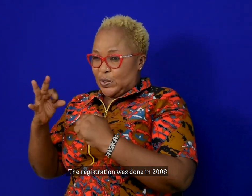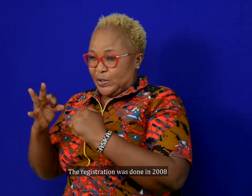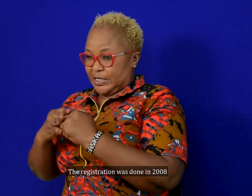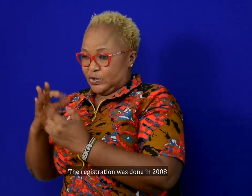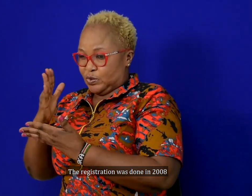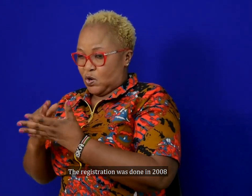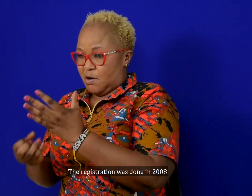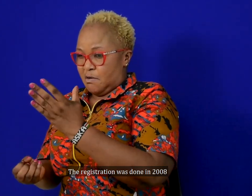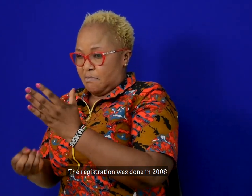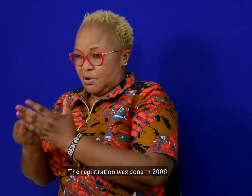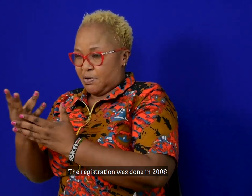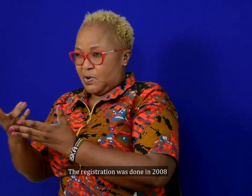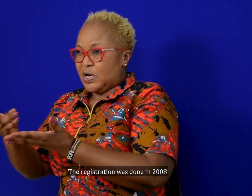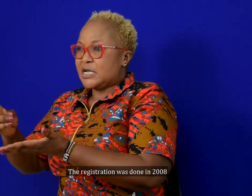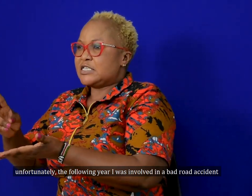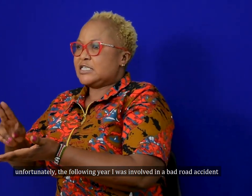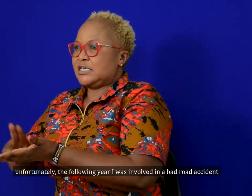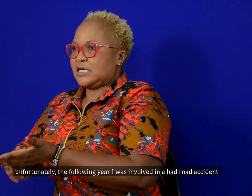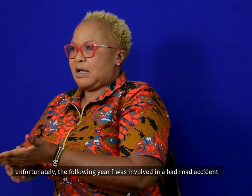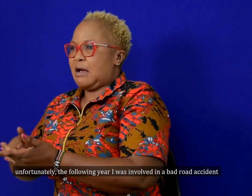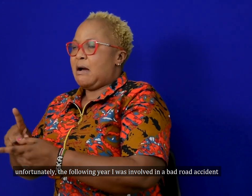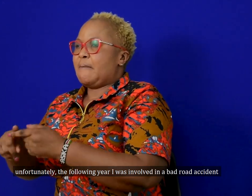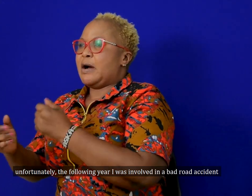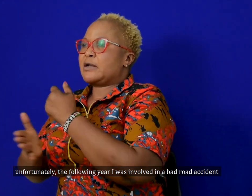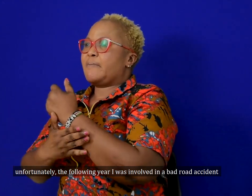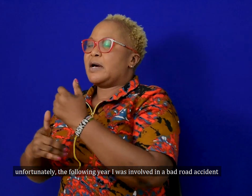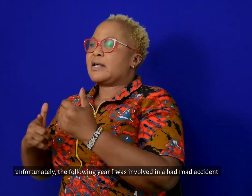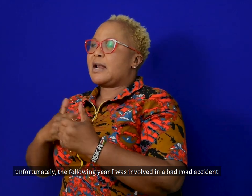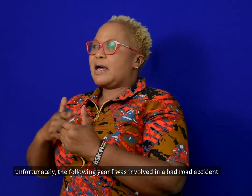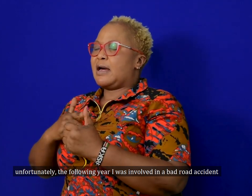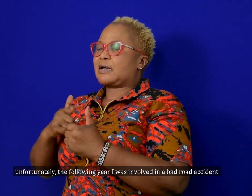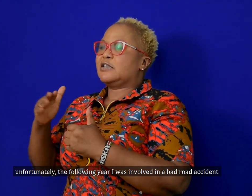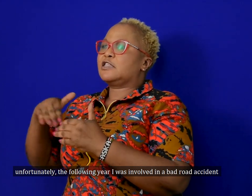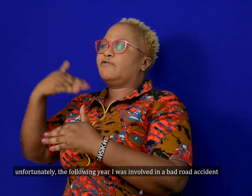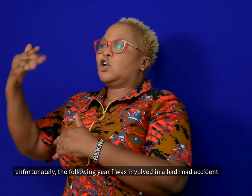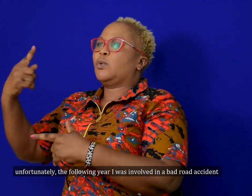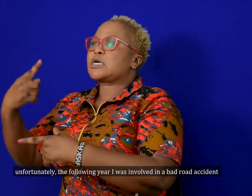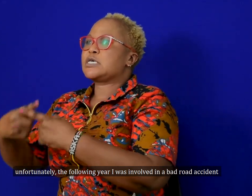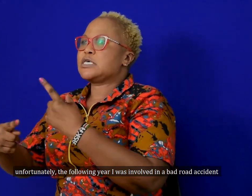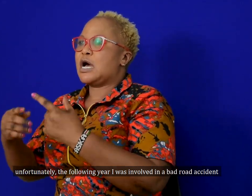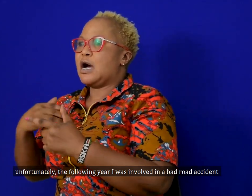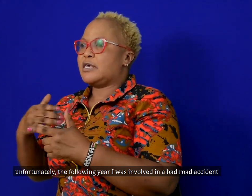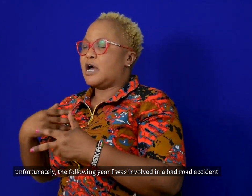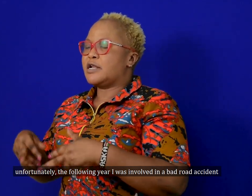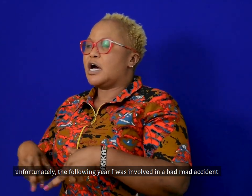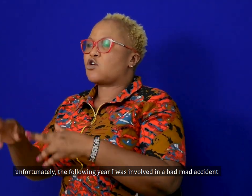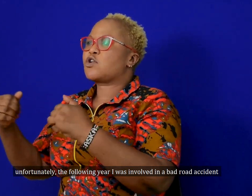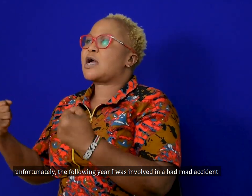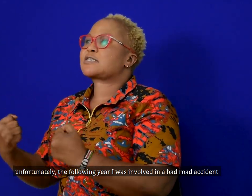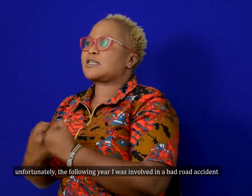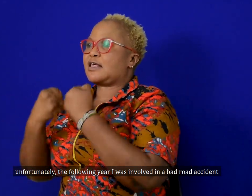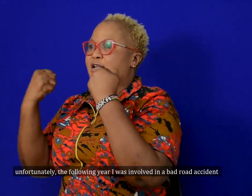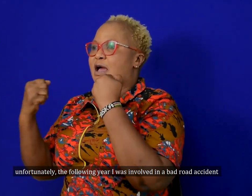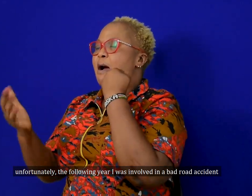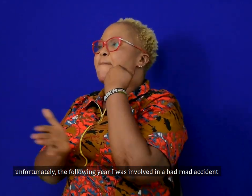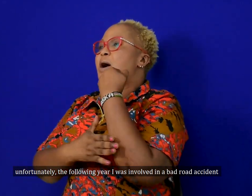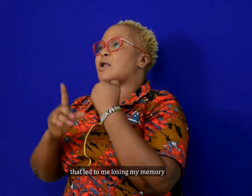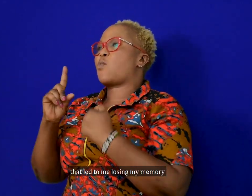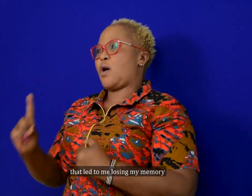2008, but unfortunately, the following year I was involved in a very bad road accident that led